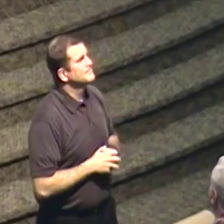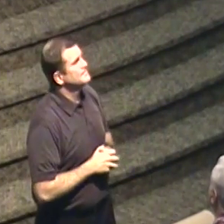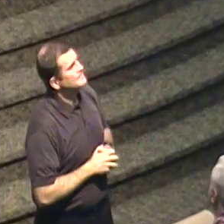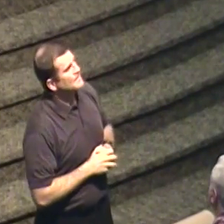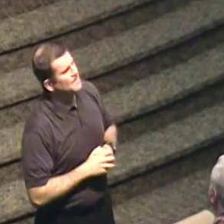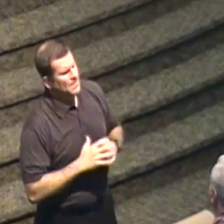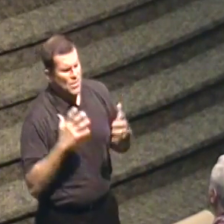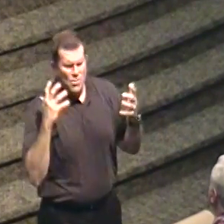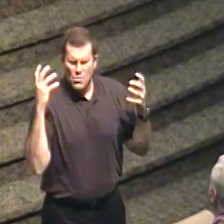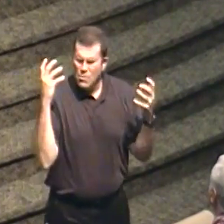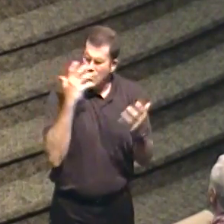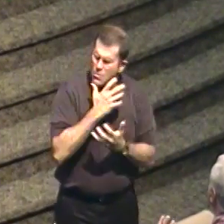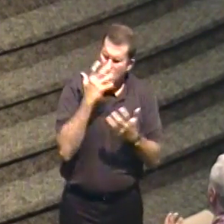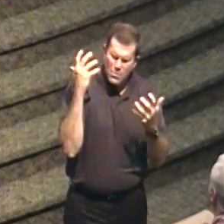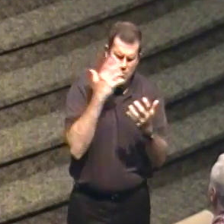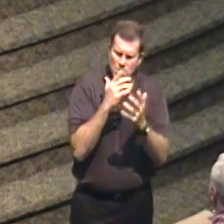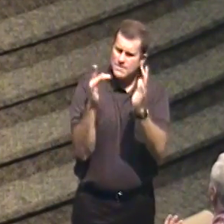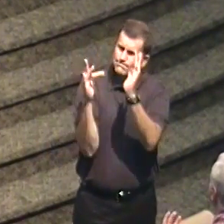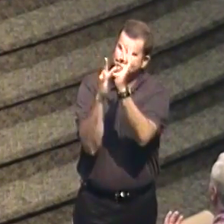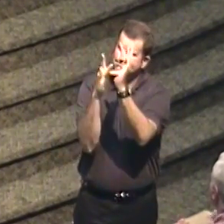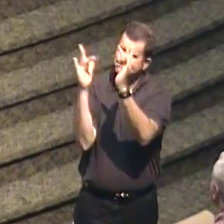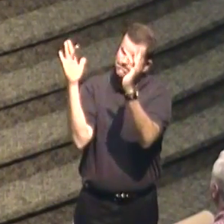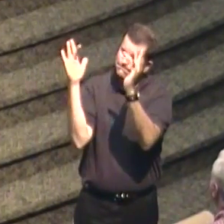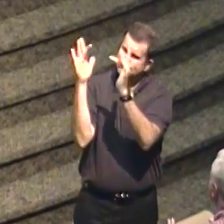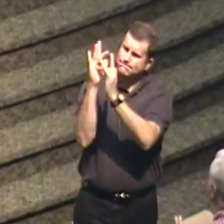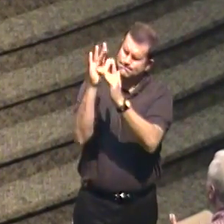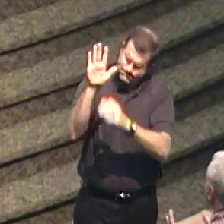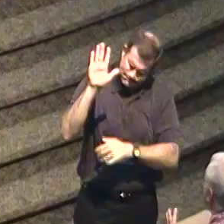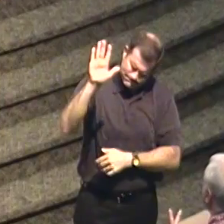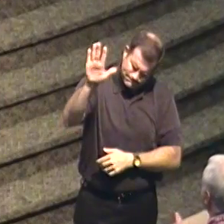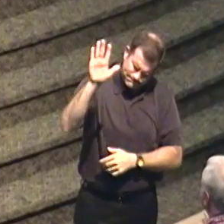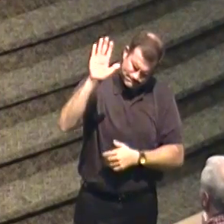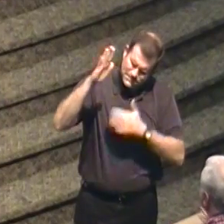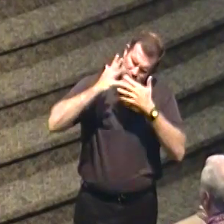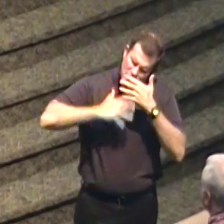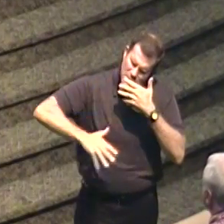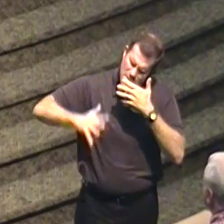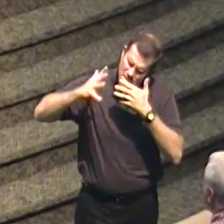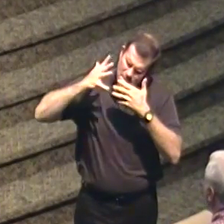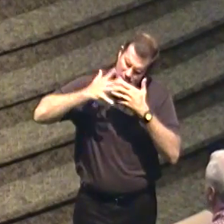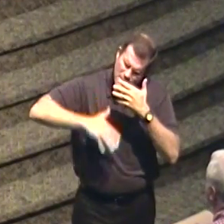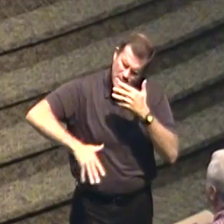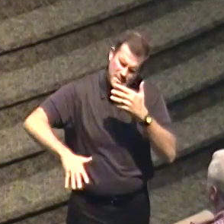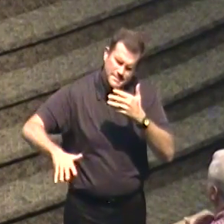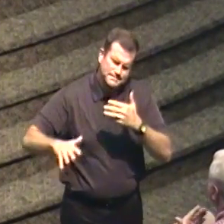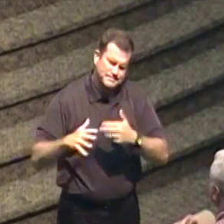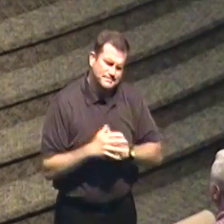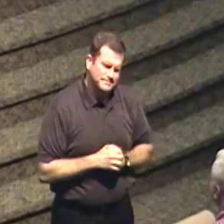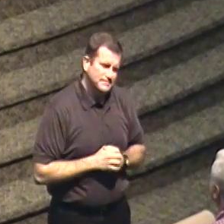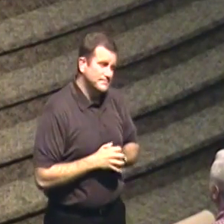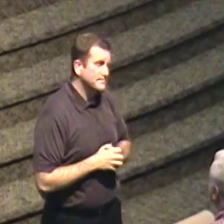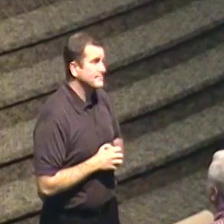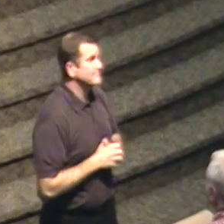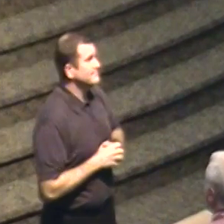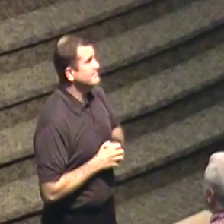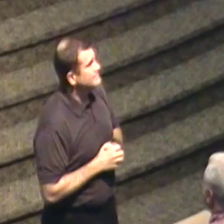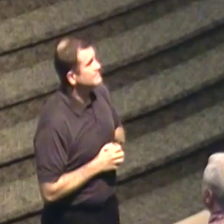Hold the blood. You got it. And hold the blood of Jesus.